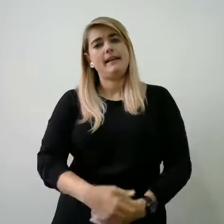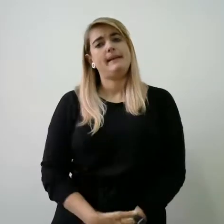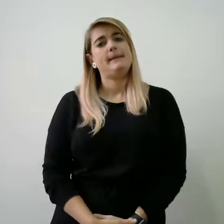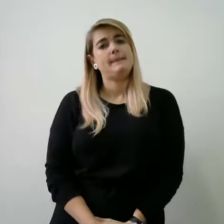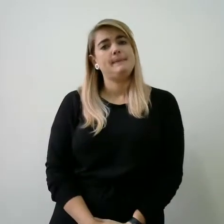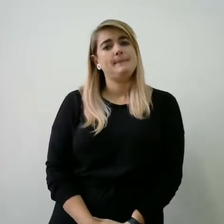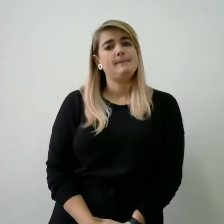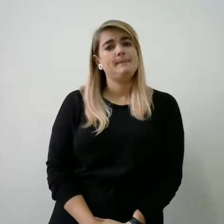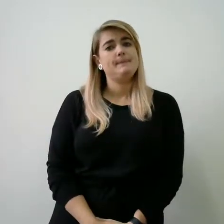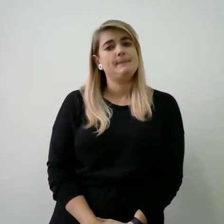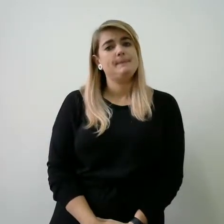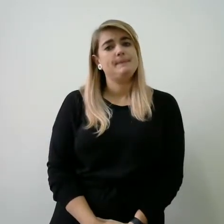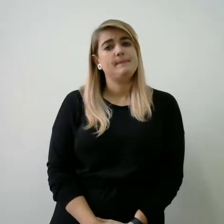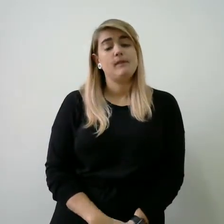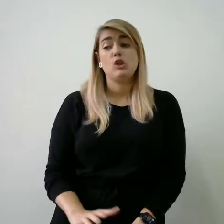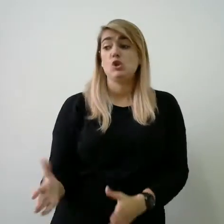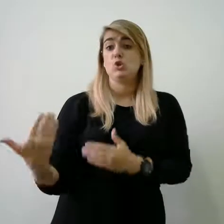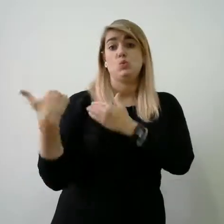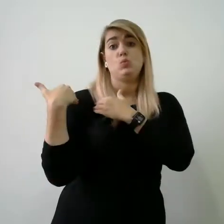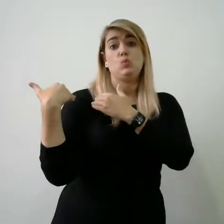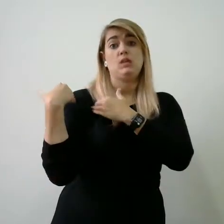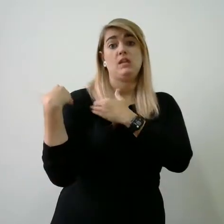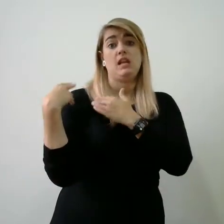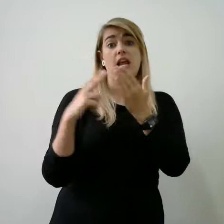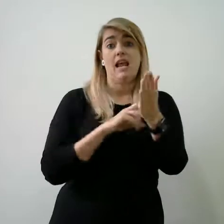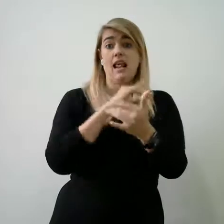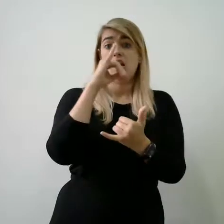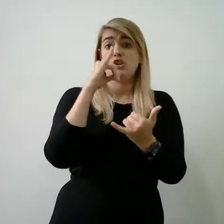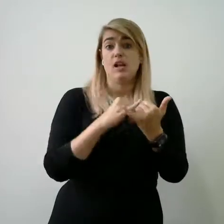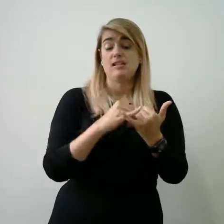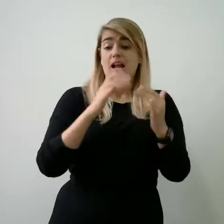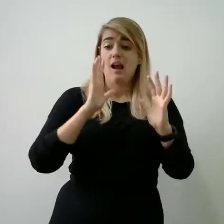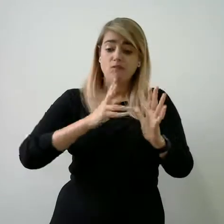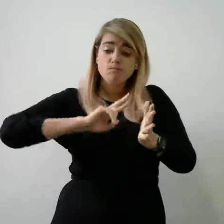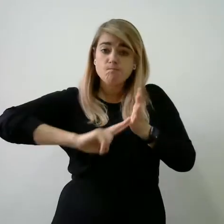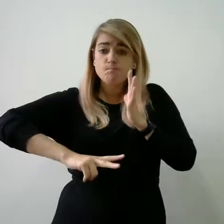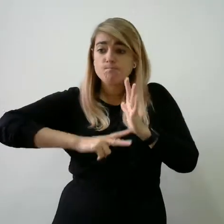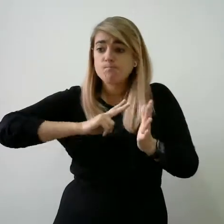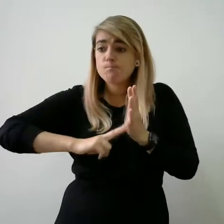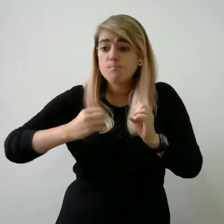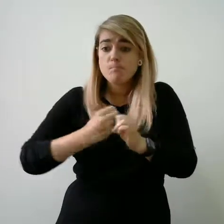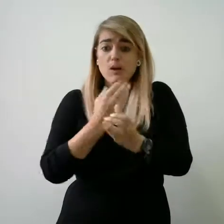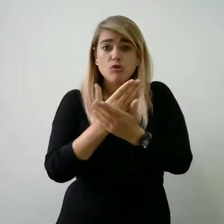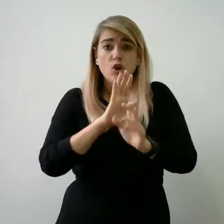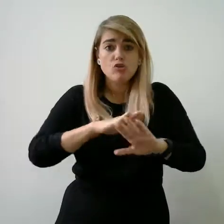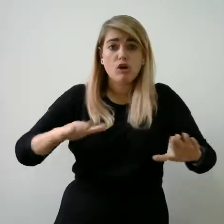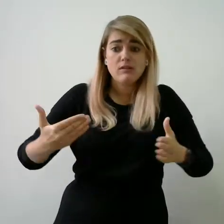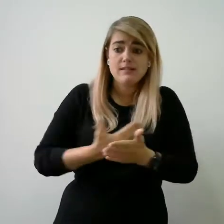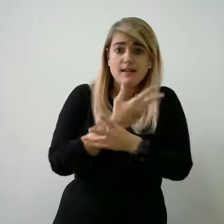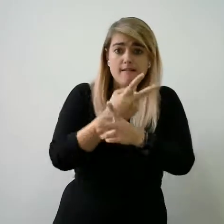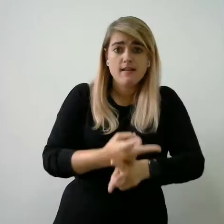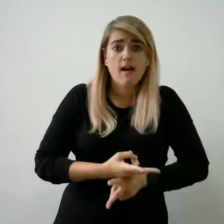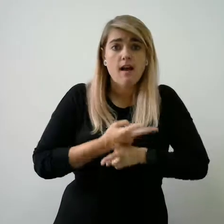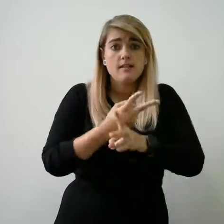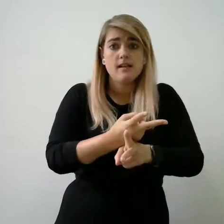The duty of the NHS to make arrangements to safeguard children and promote their welfare